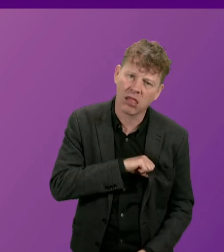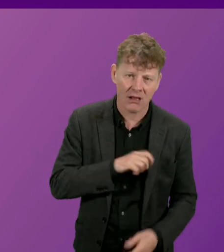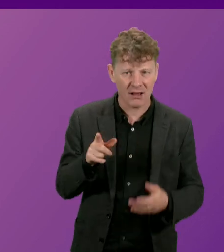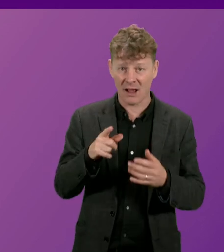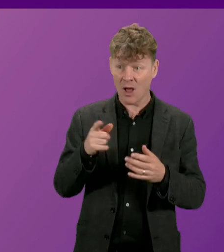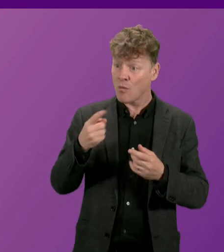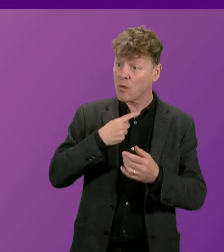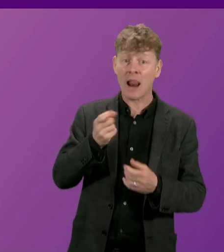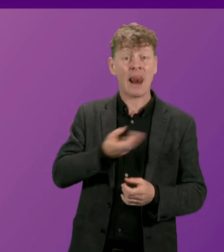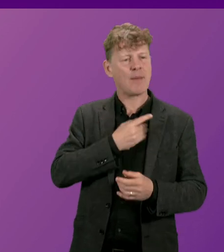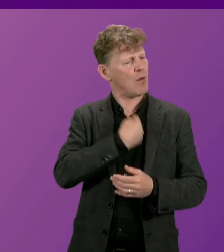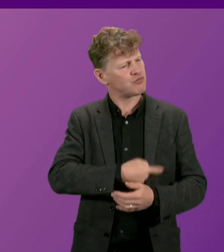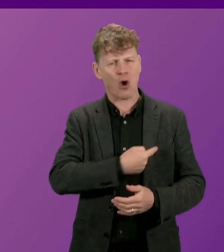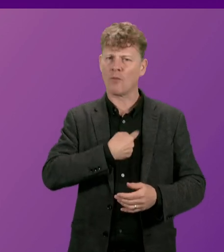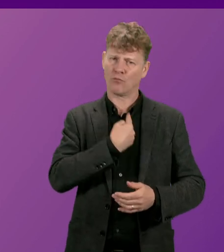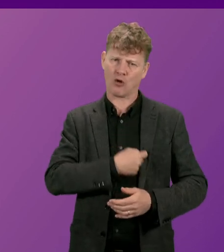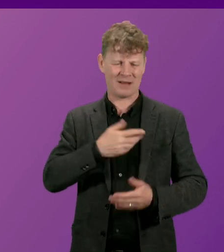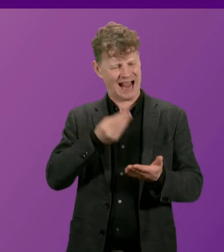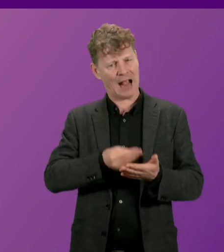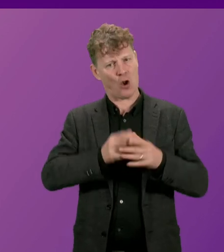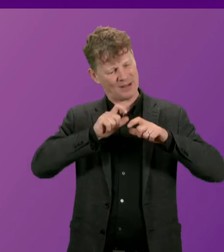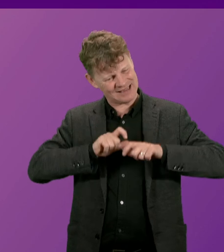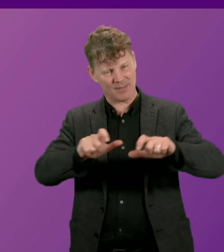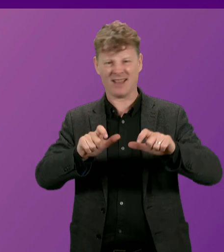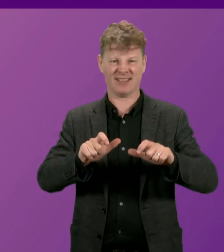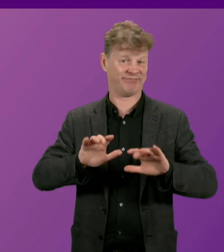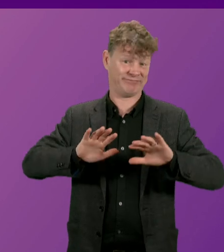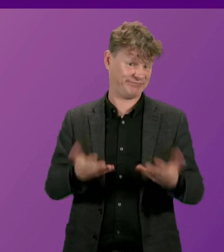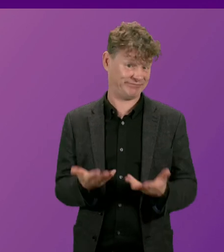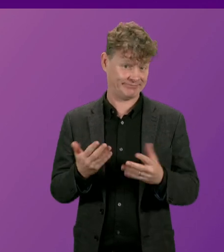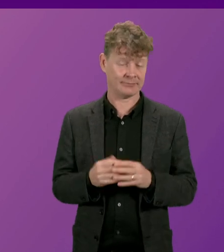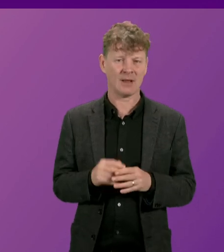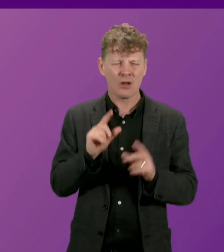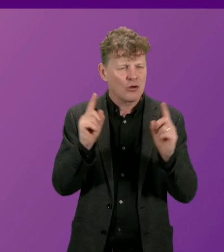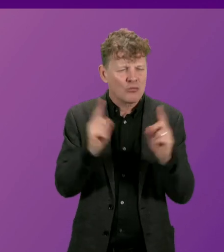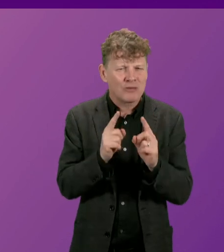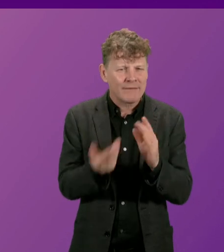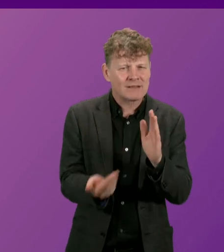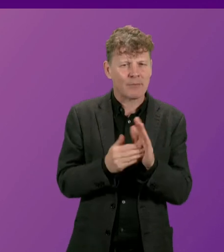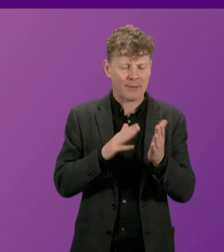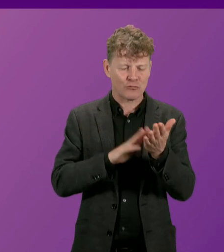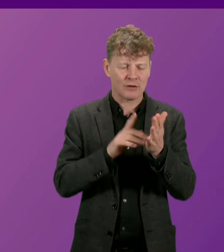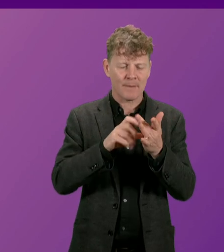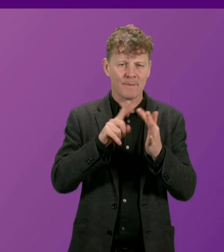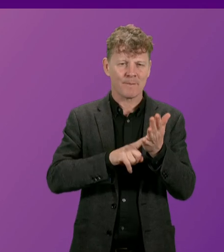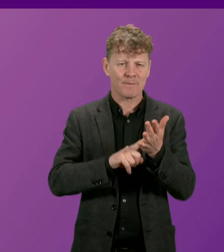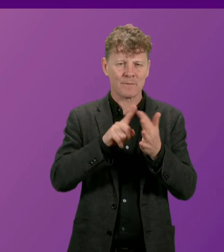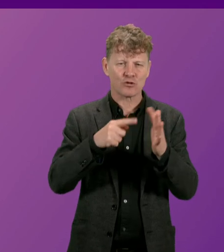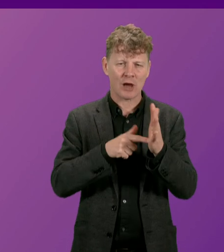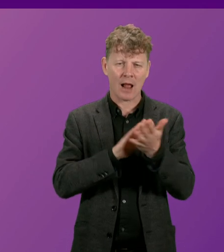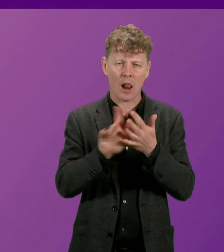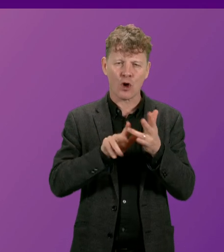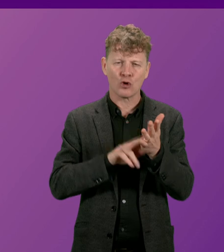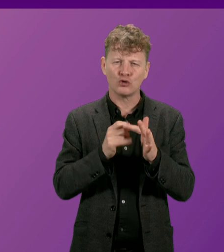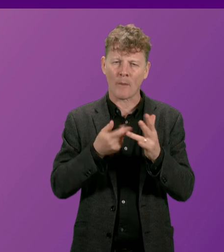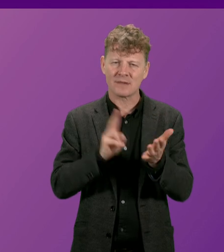stability and they're not getting that from the Labour Government. Brief supplementary, Michelle Thompson. The Office of